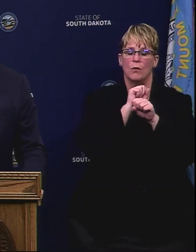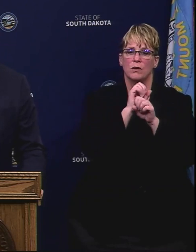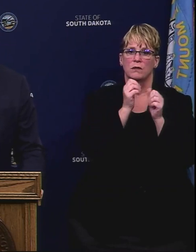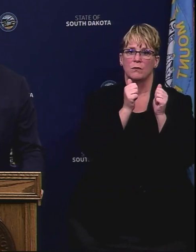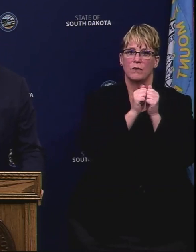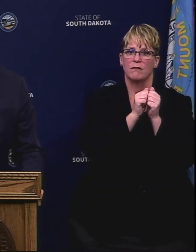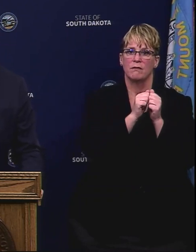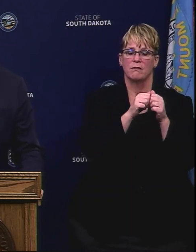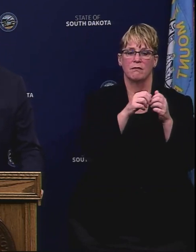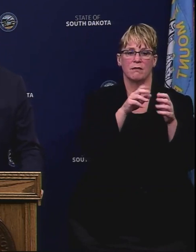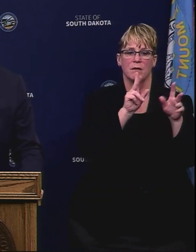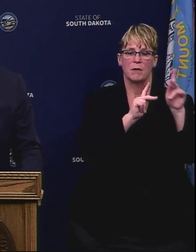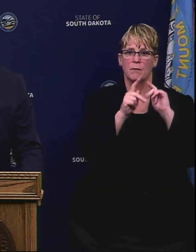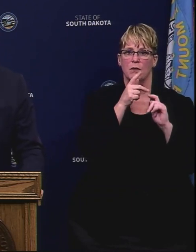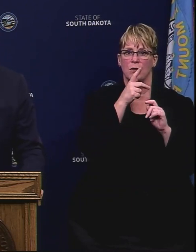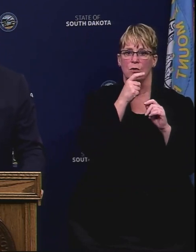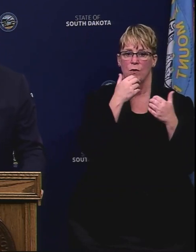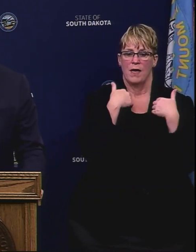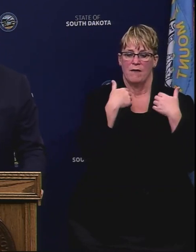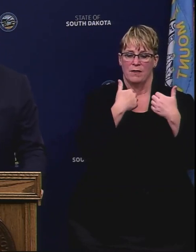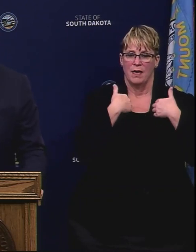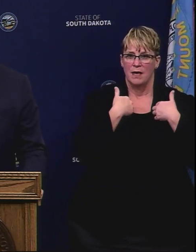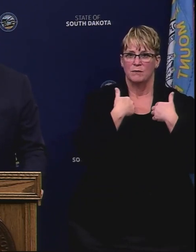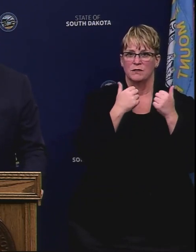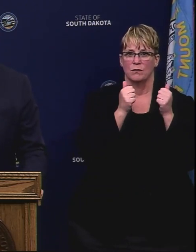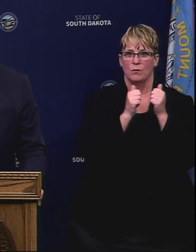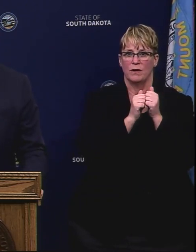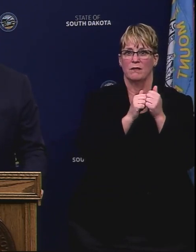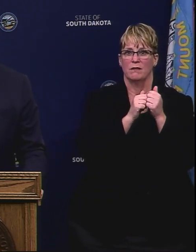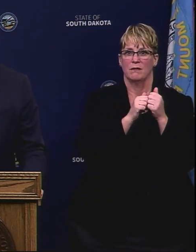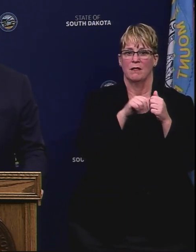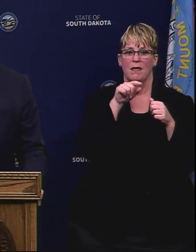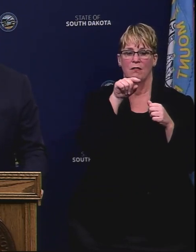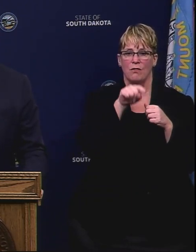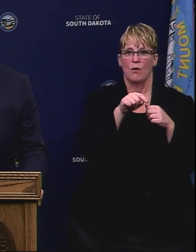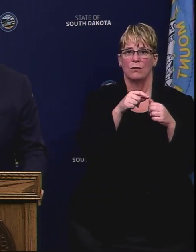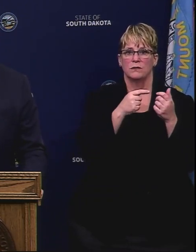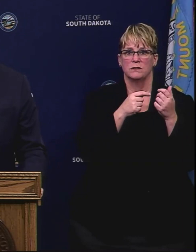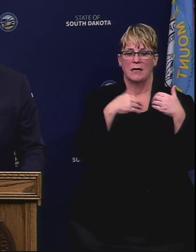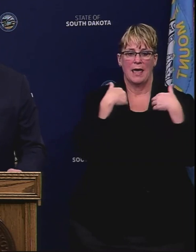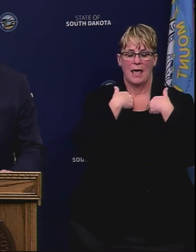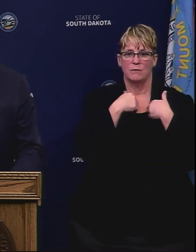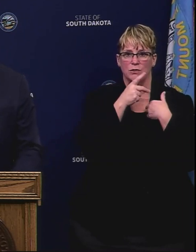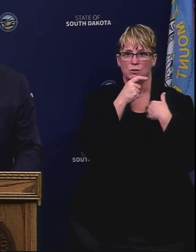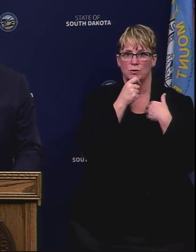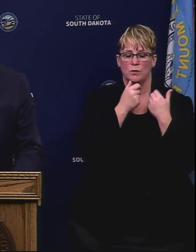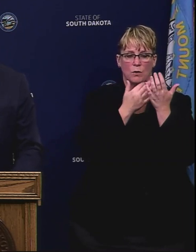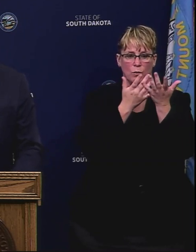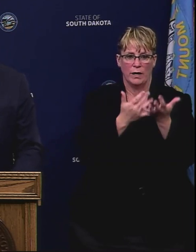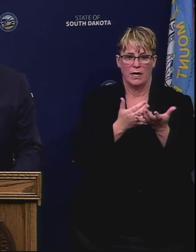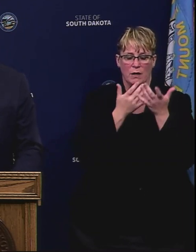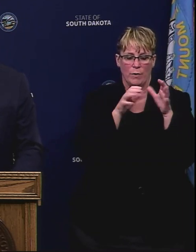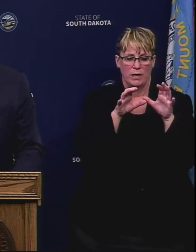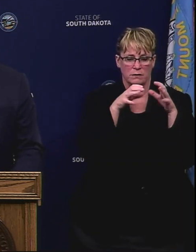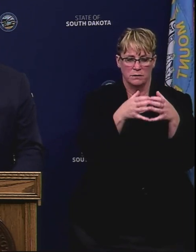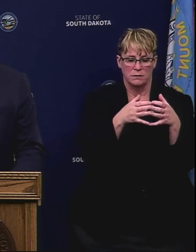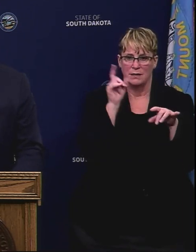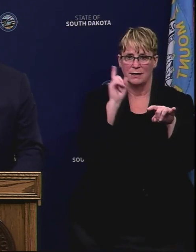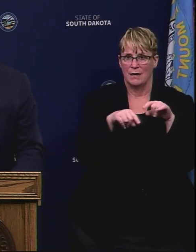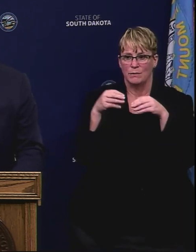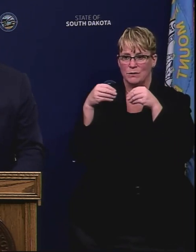who've become all too familiar with the supply chain bottlenecks even prior to this pandemic. And now